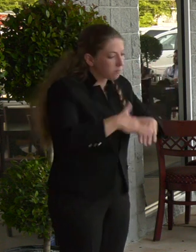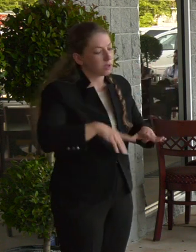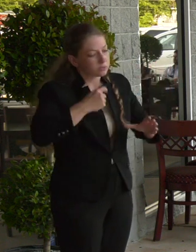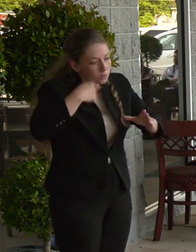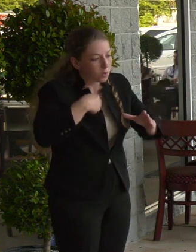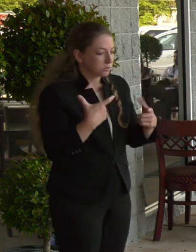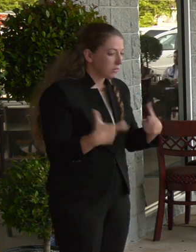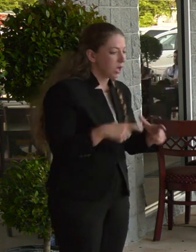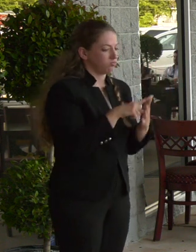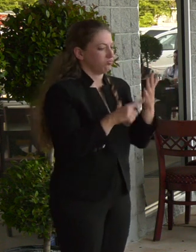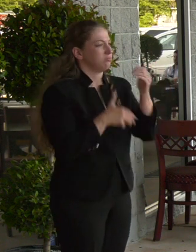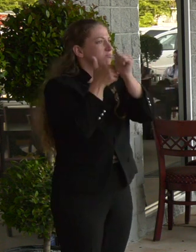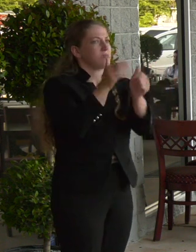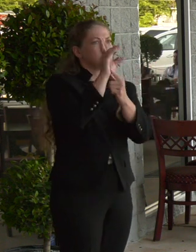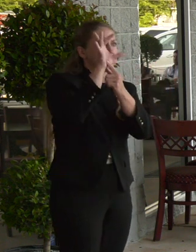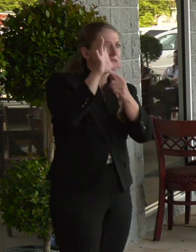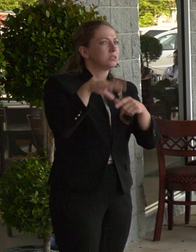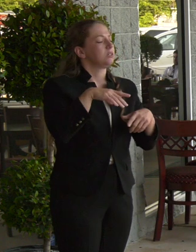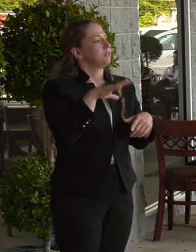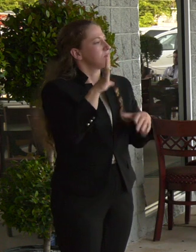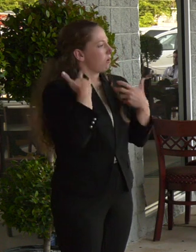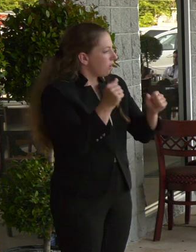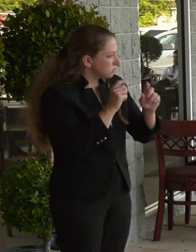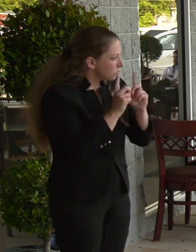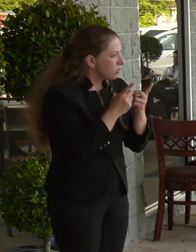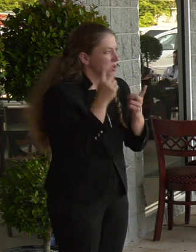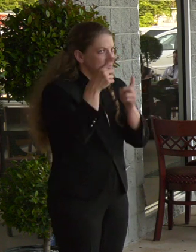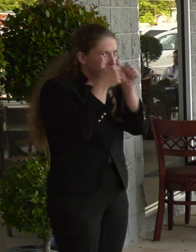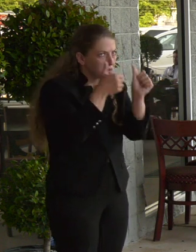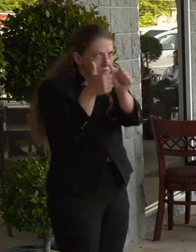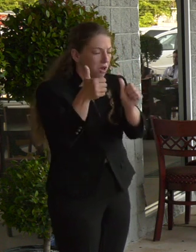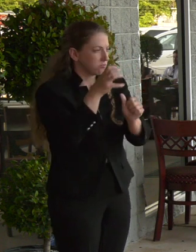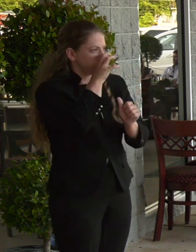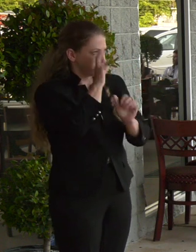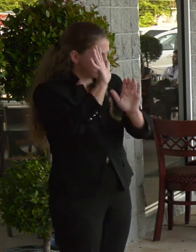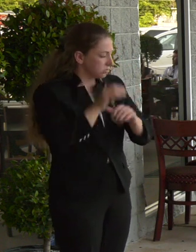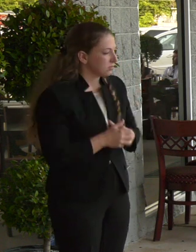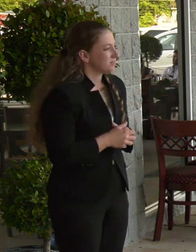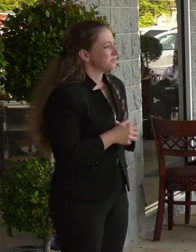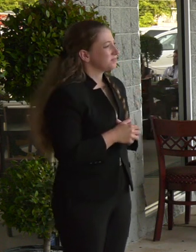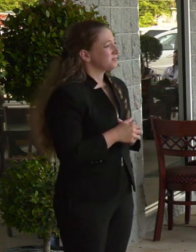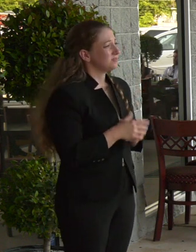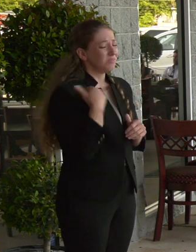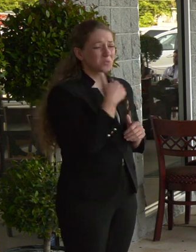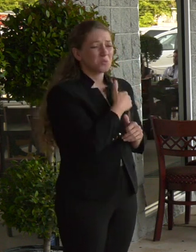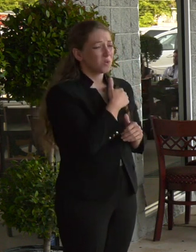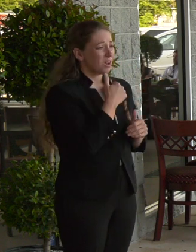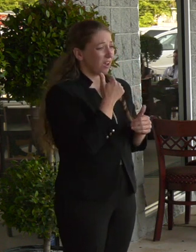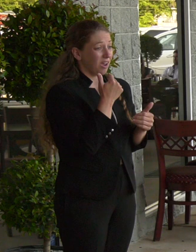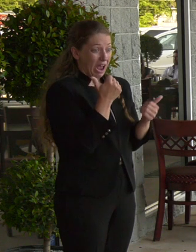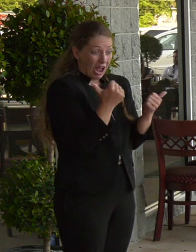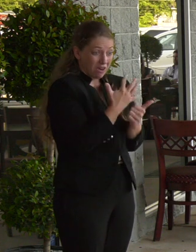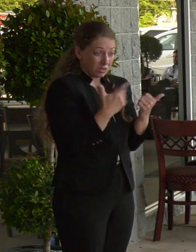per, again, the CDC and health department guidelines. We are doing everything we can to make